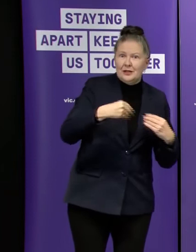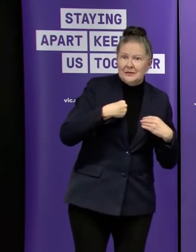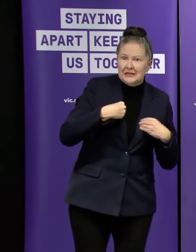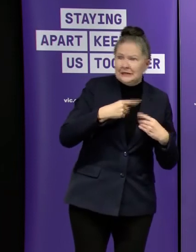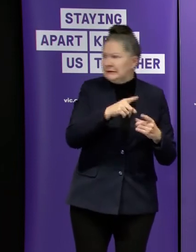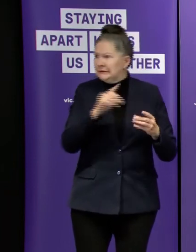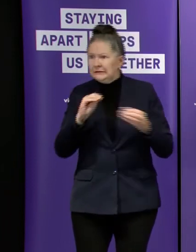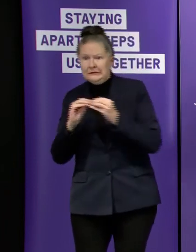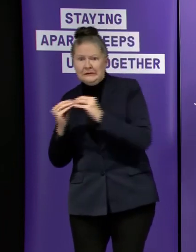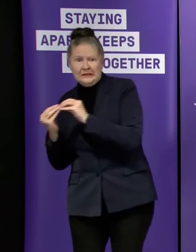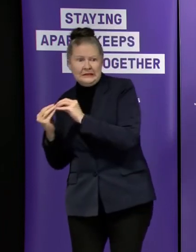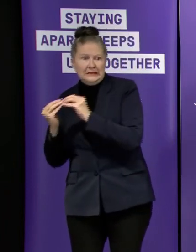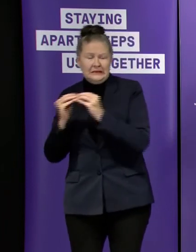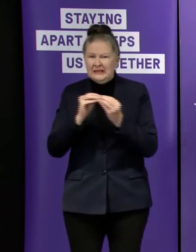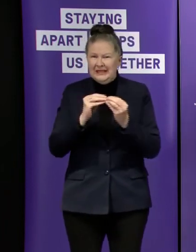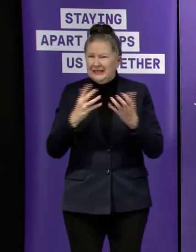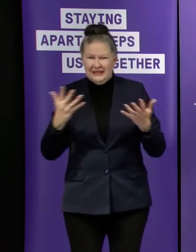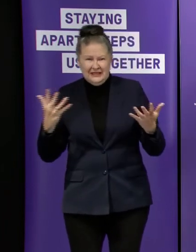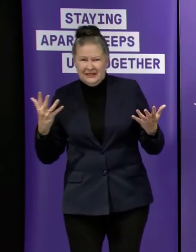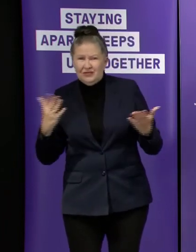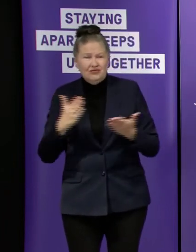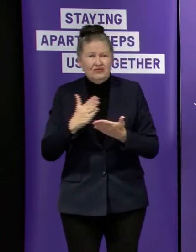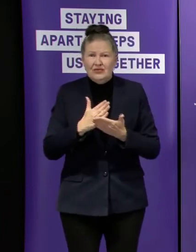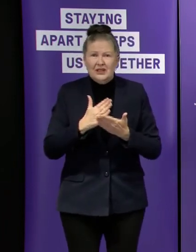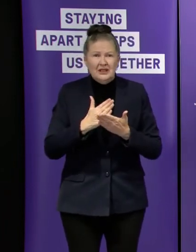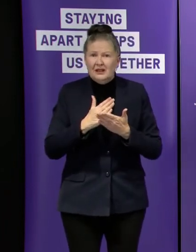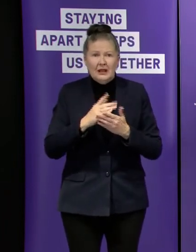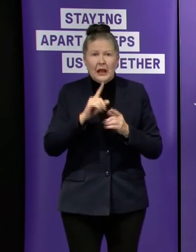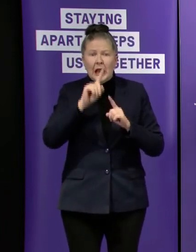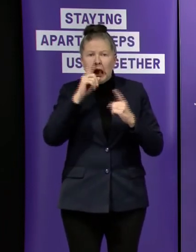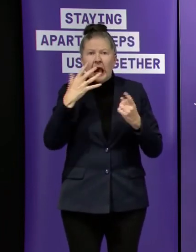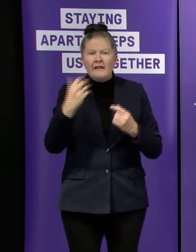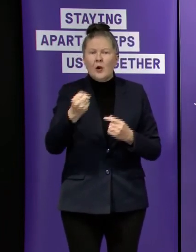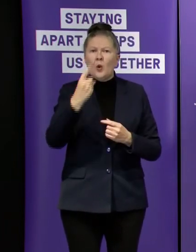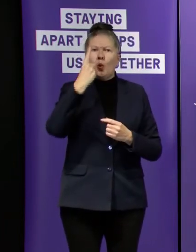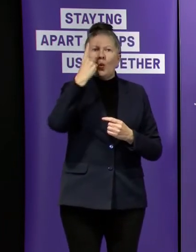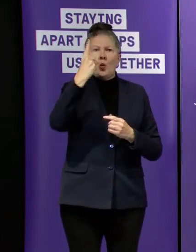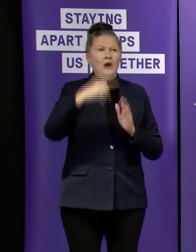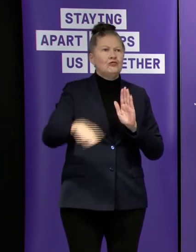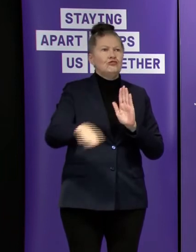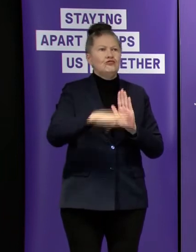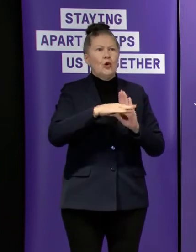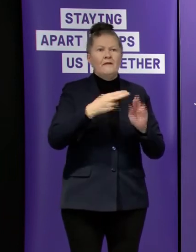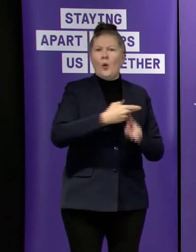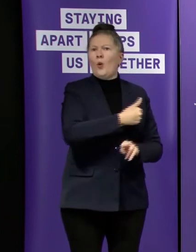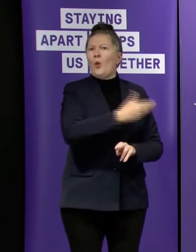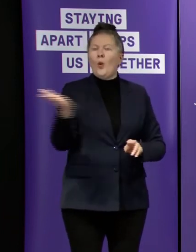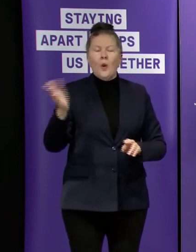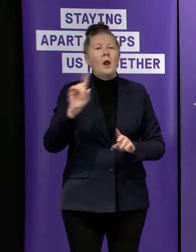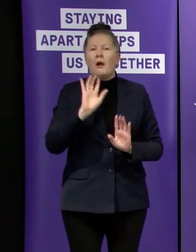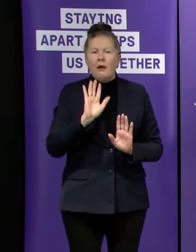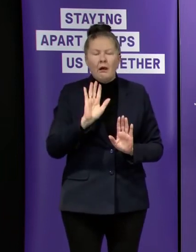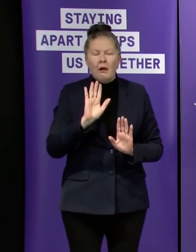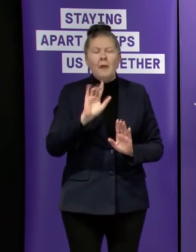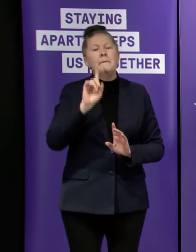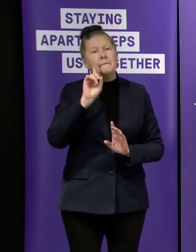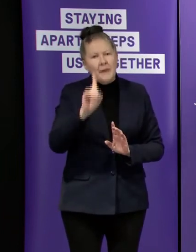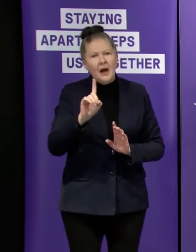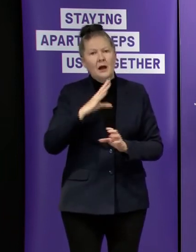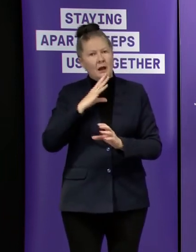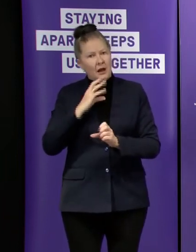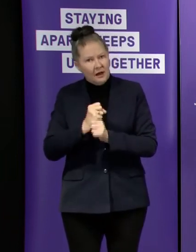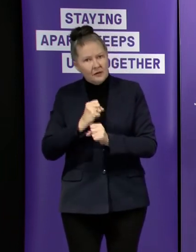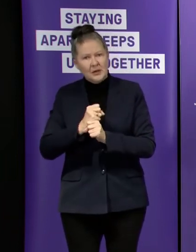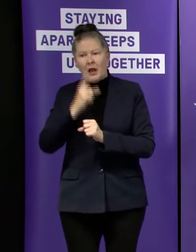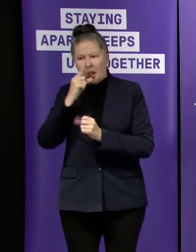and therefore there's no capacity really to have a one-size-fits-all approach but there are things that the government can do to help people